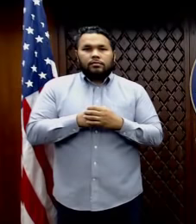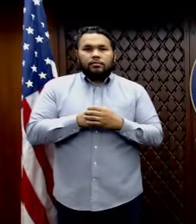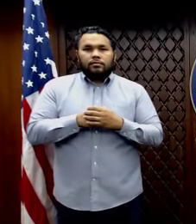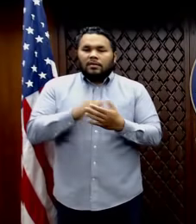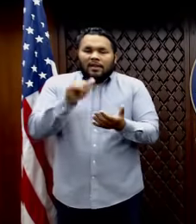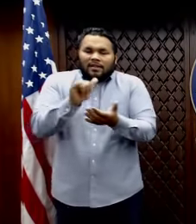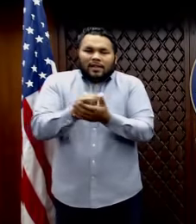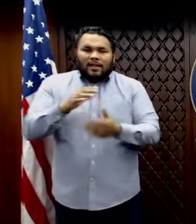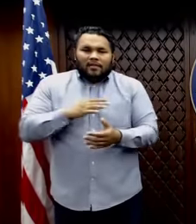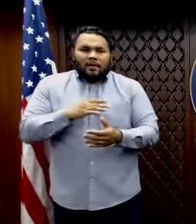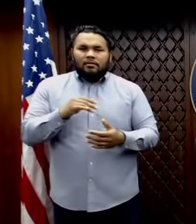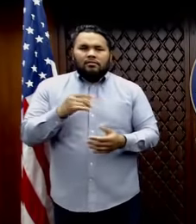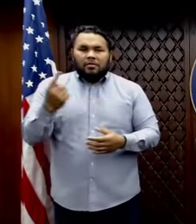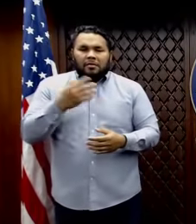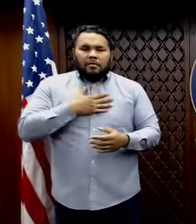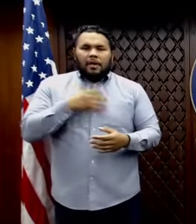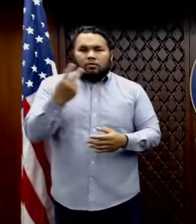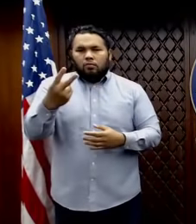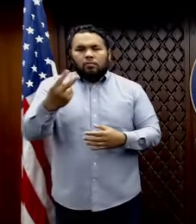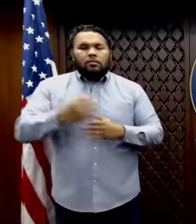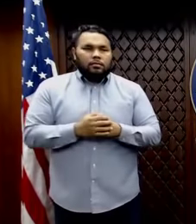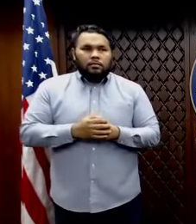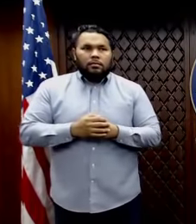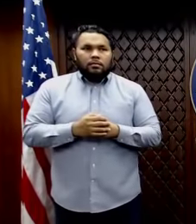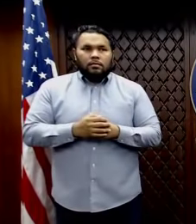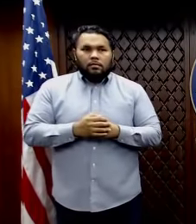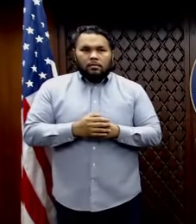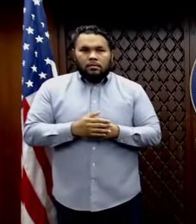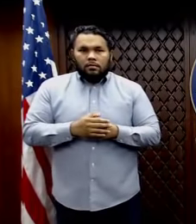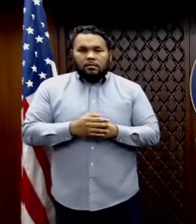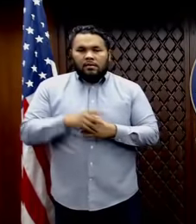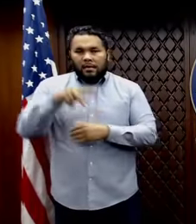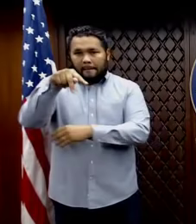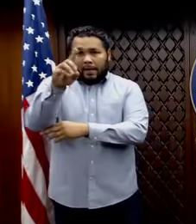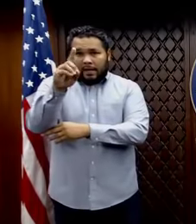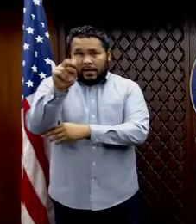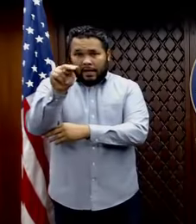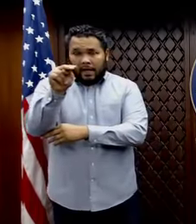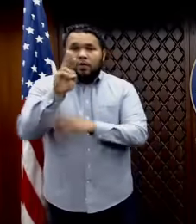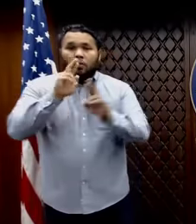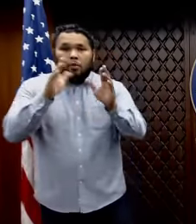Just my two. Thank you, Johanna. Pacific Daily News, Steve Lentiaco.